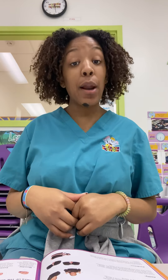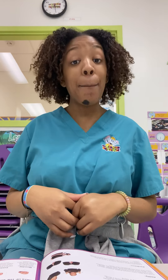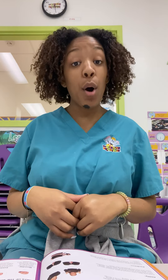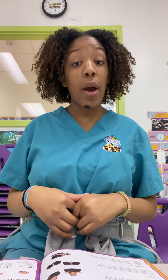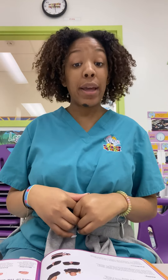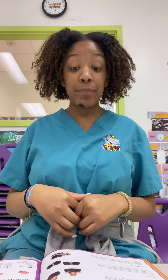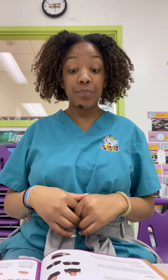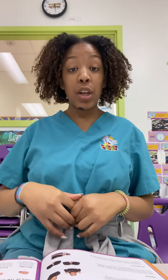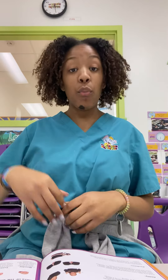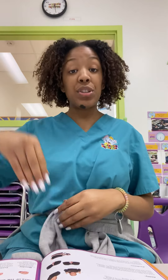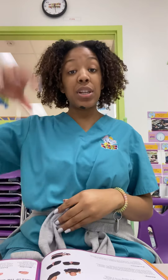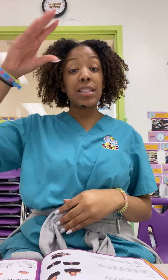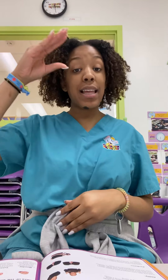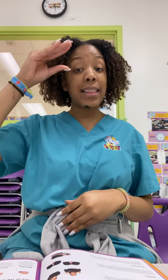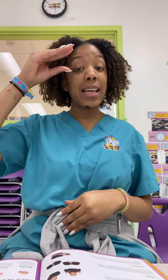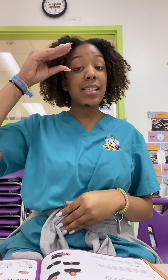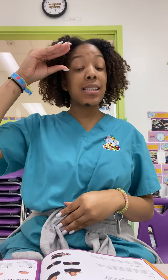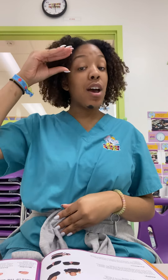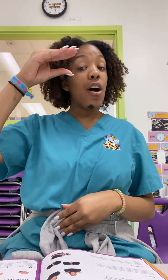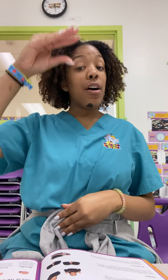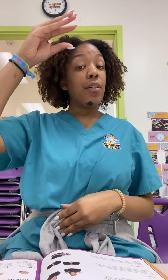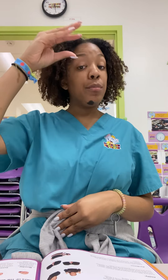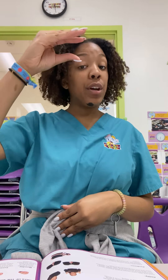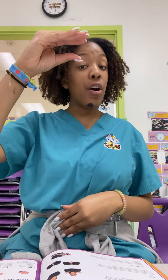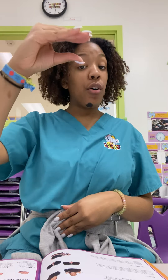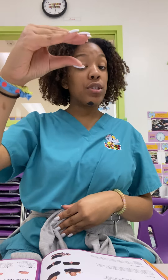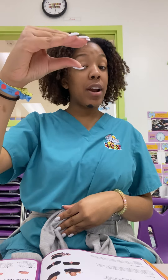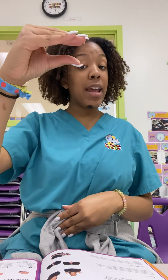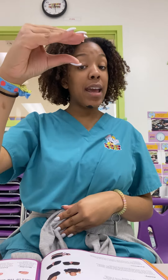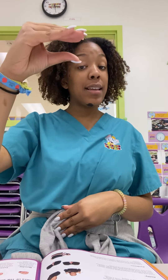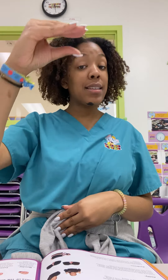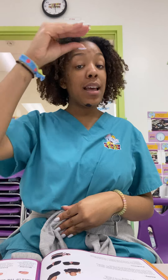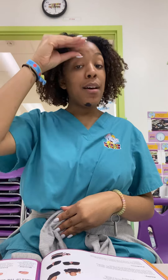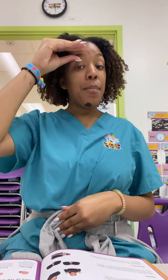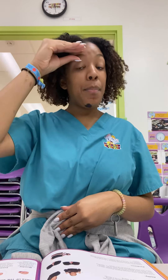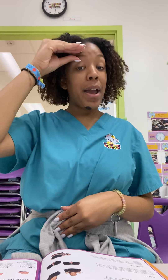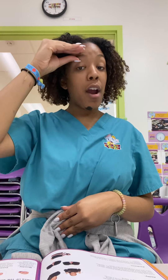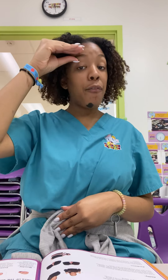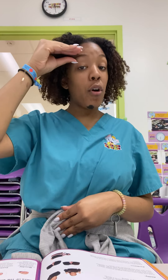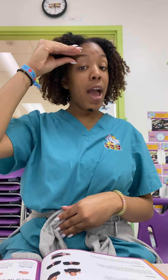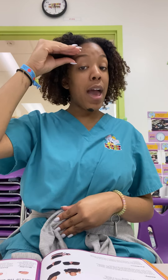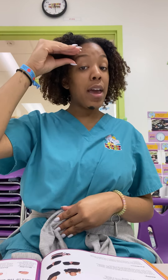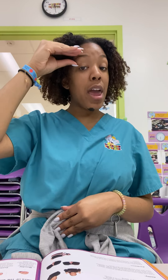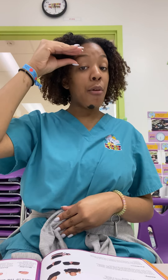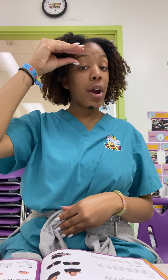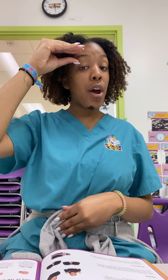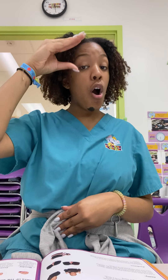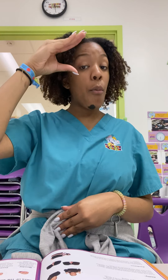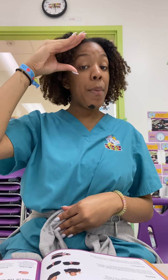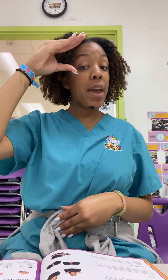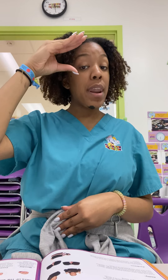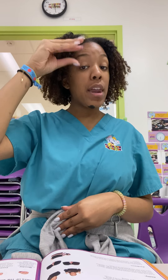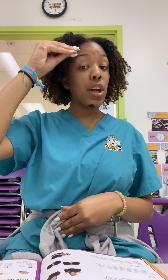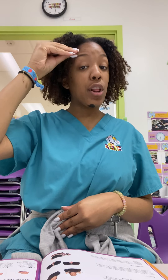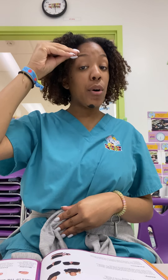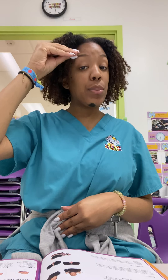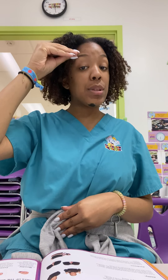boy, which is like this. We're gonna hold our hand by our forehead and we're gonna open and close,